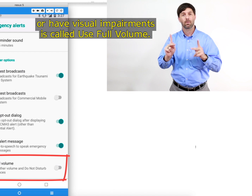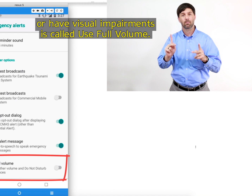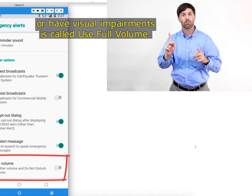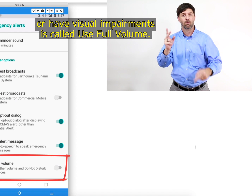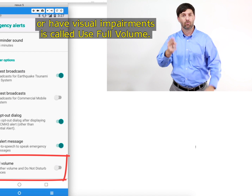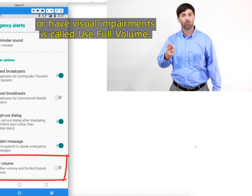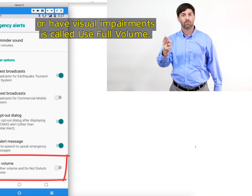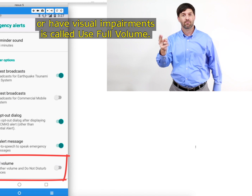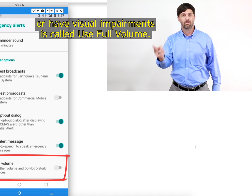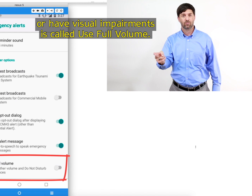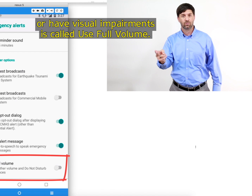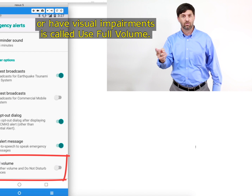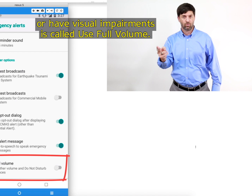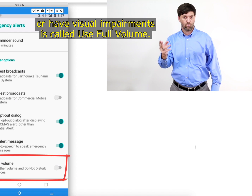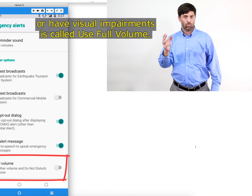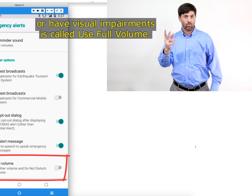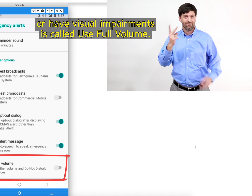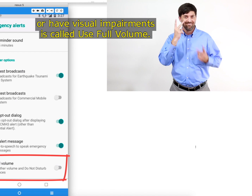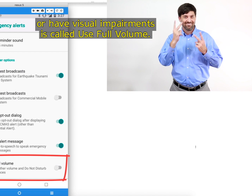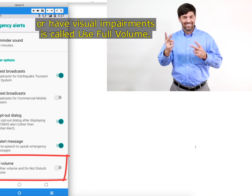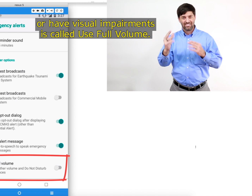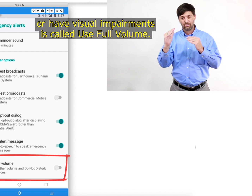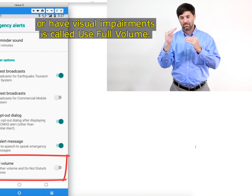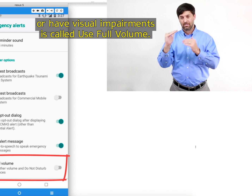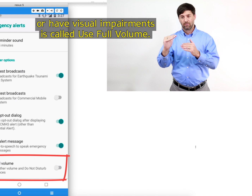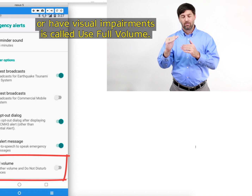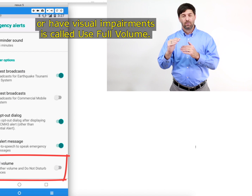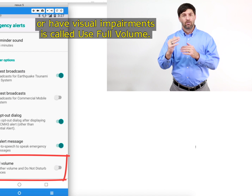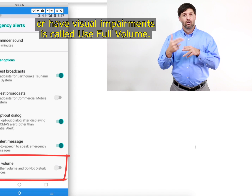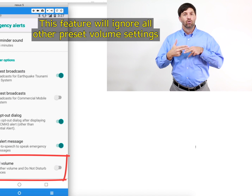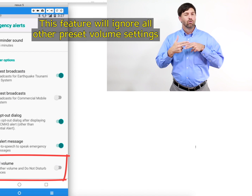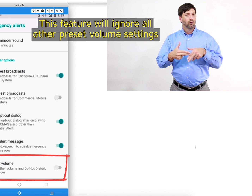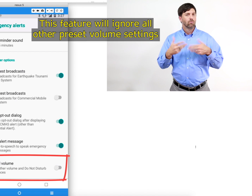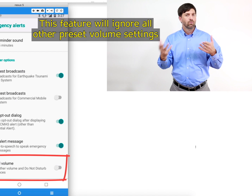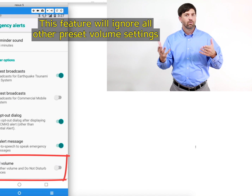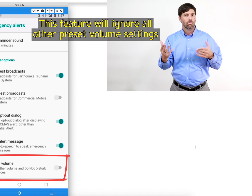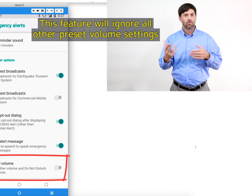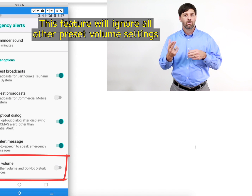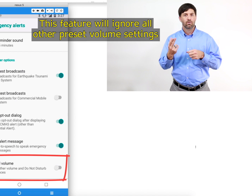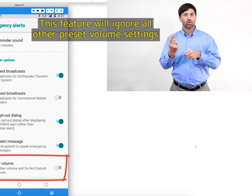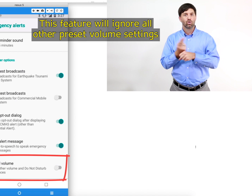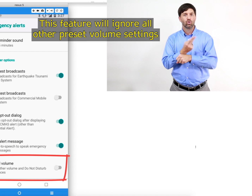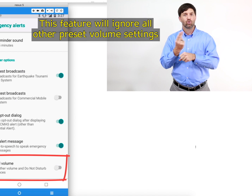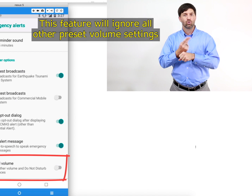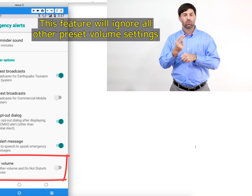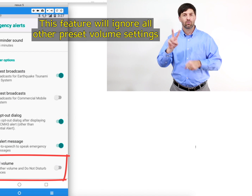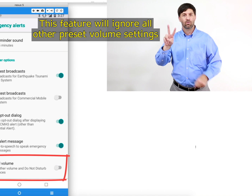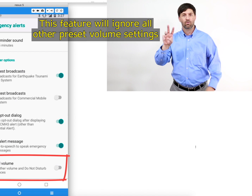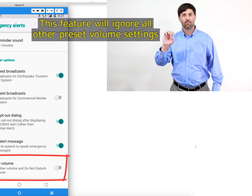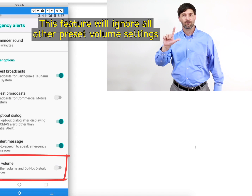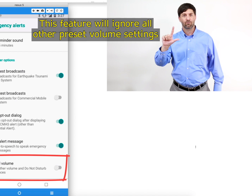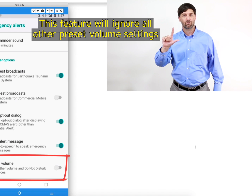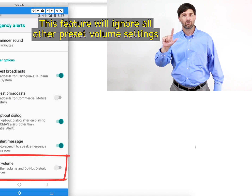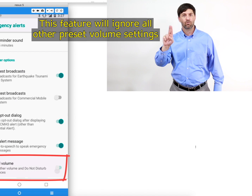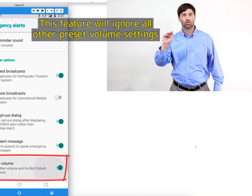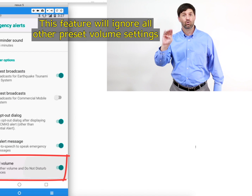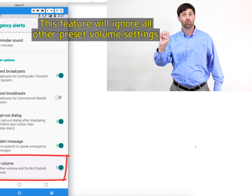impairments is called Use Full Volume. This feature will ignore all other preset volume settings